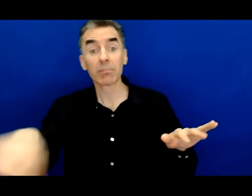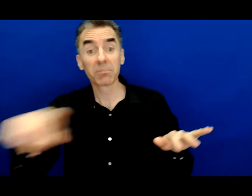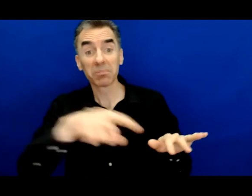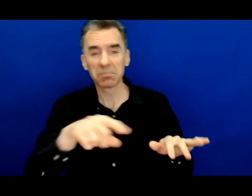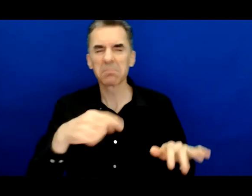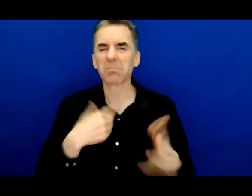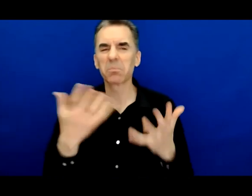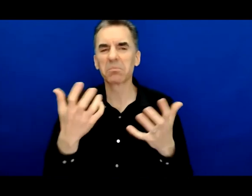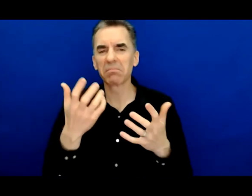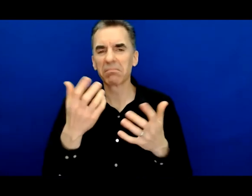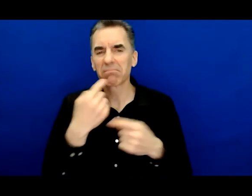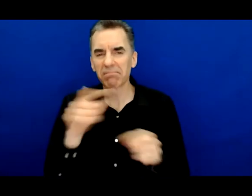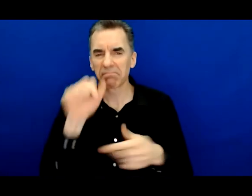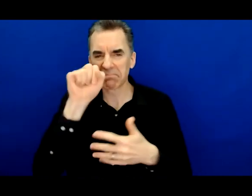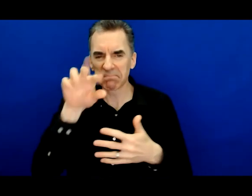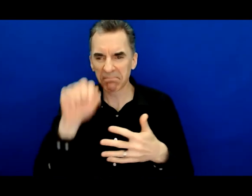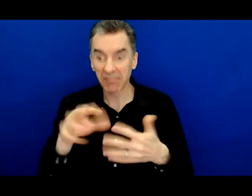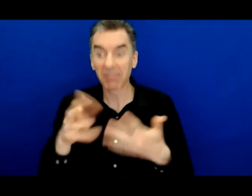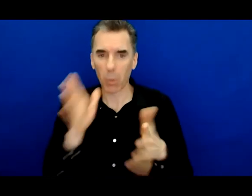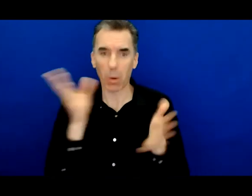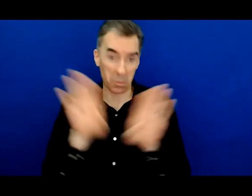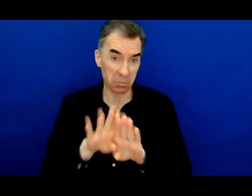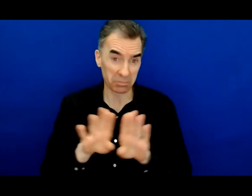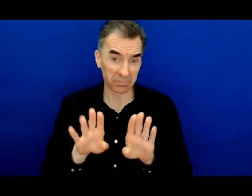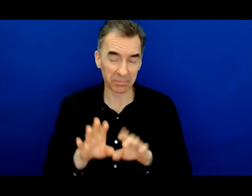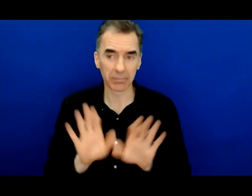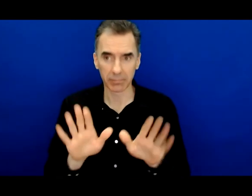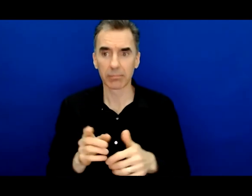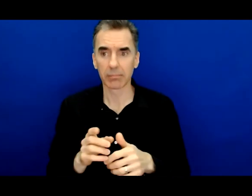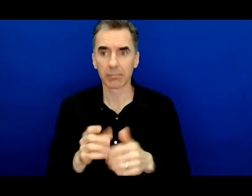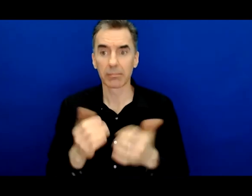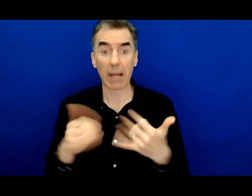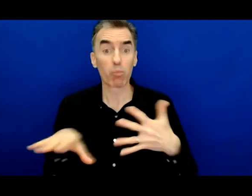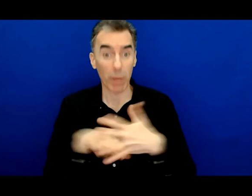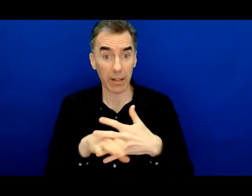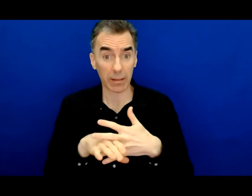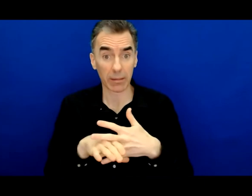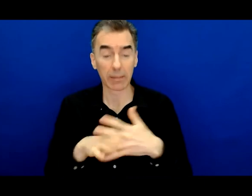housekeeping things here before we close out we have a little break now until